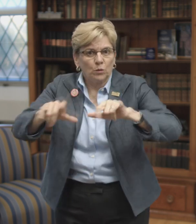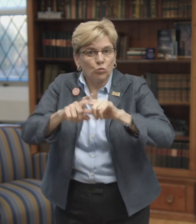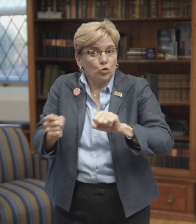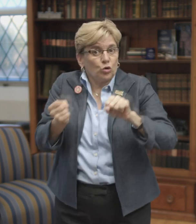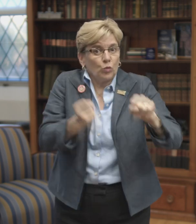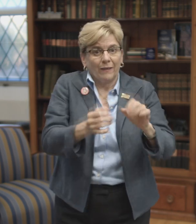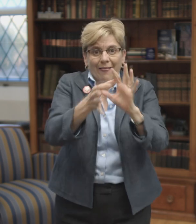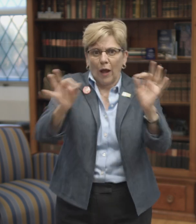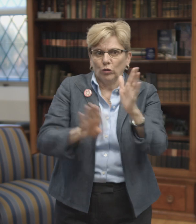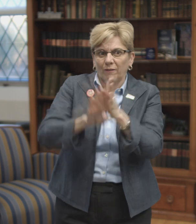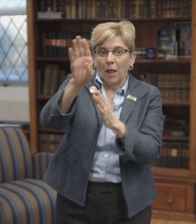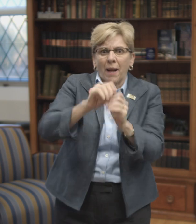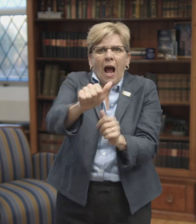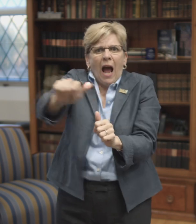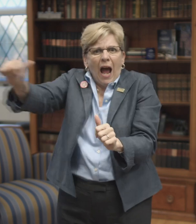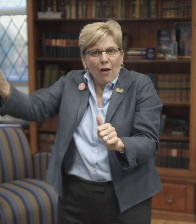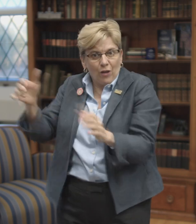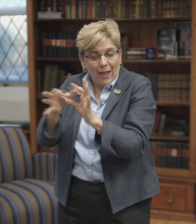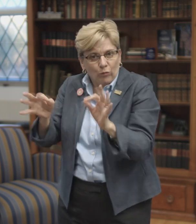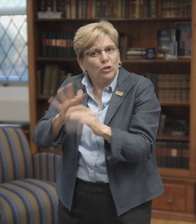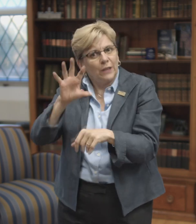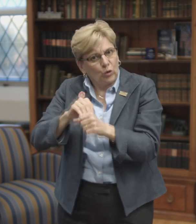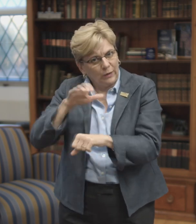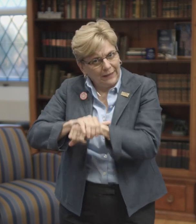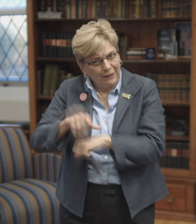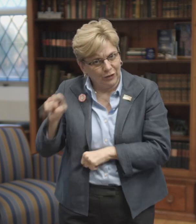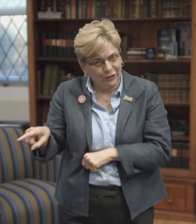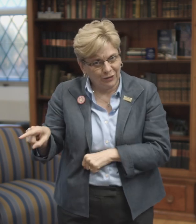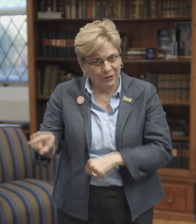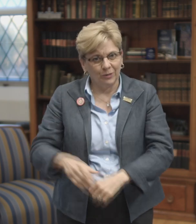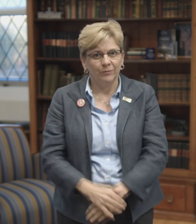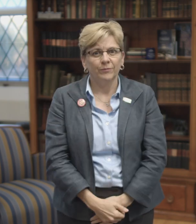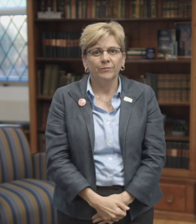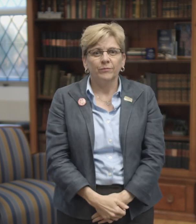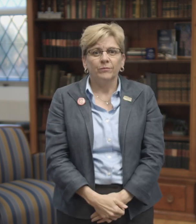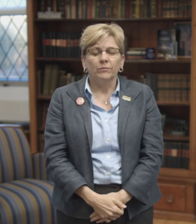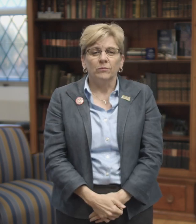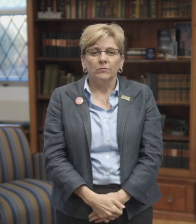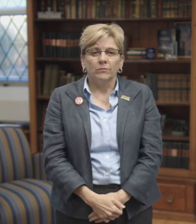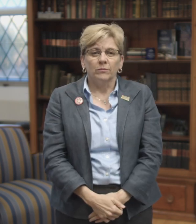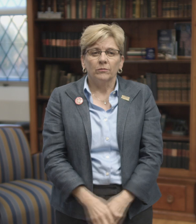development in the brain and the systems of development in the brain that actually support and foster the learning of other languages like English.